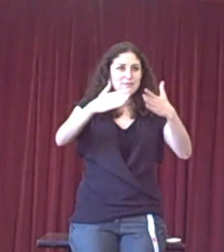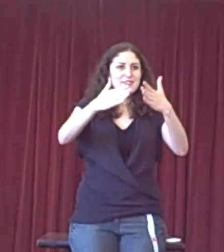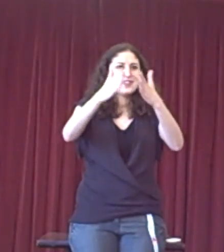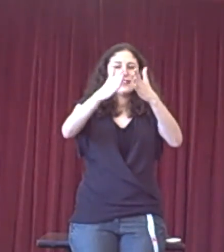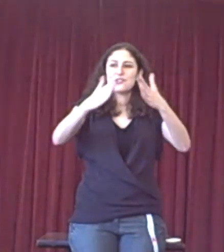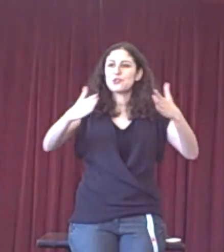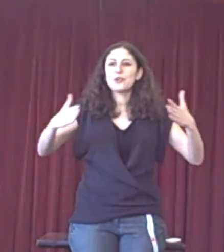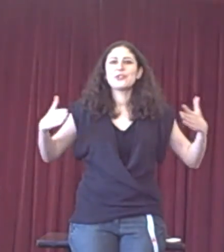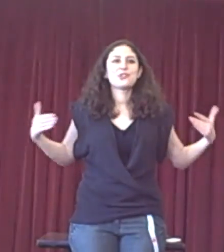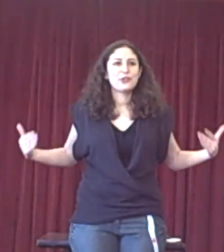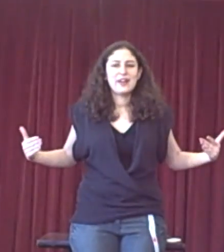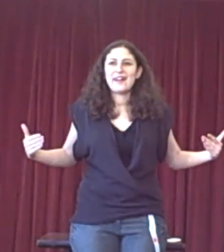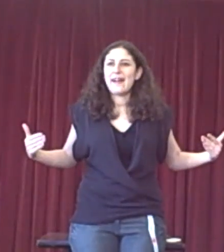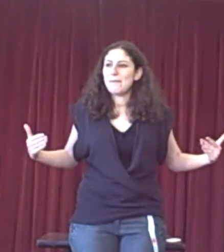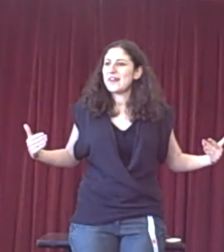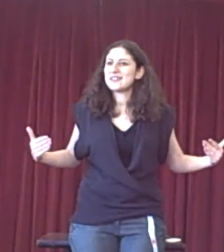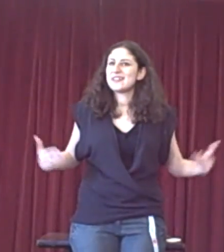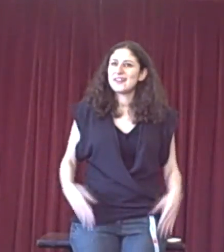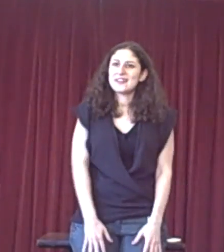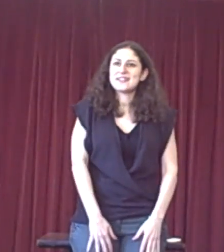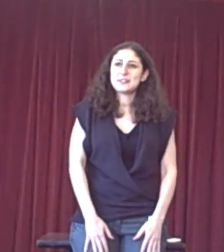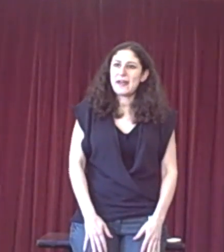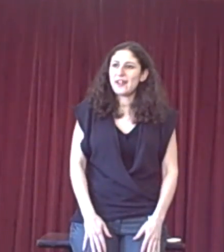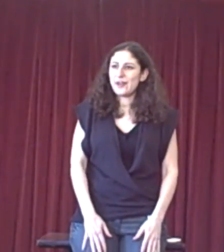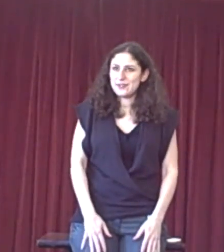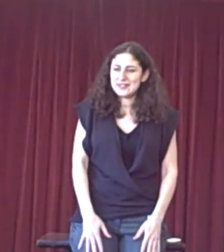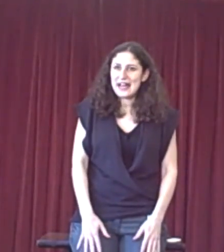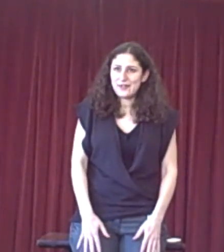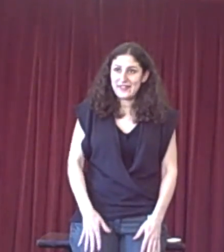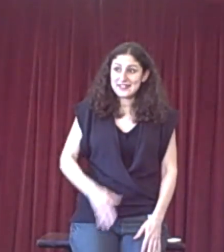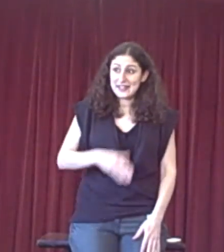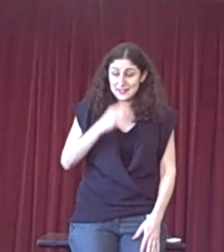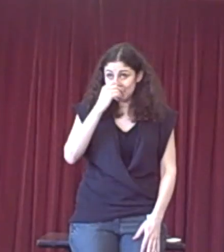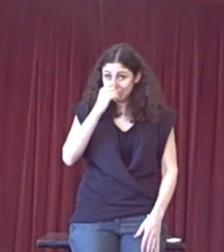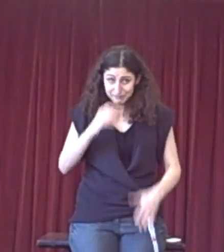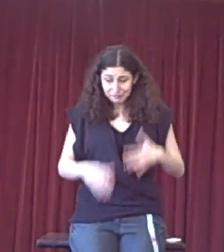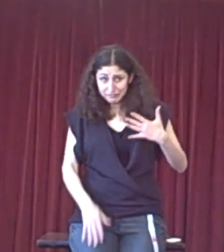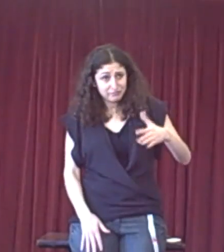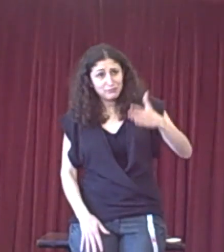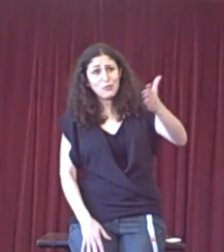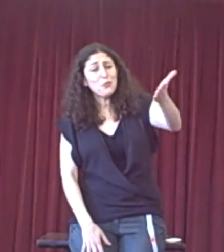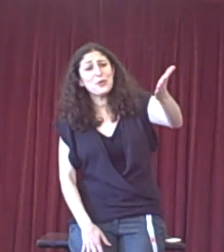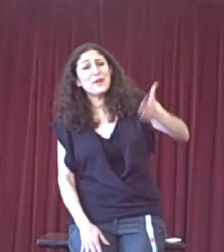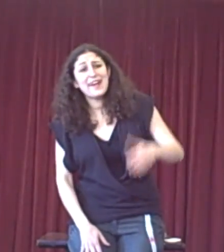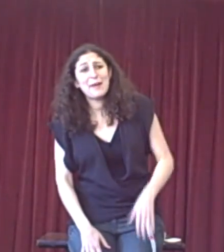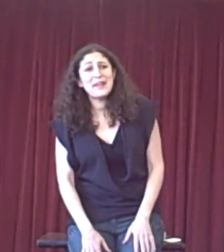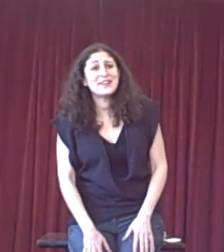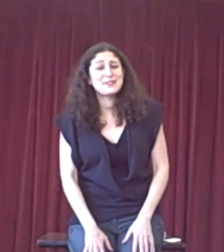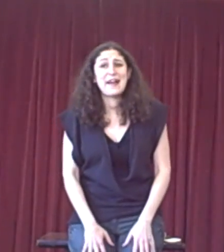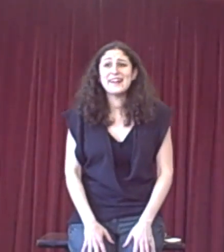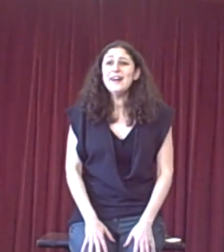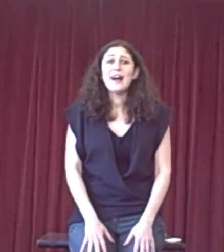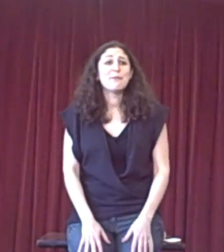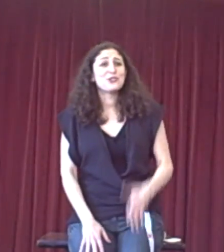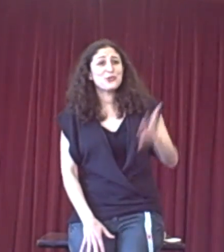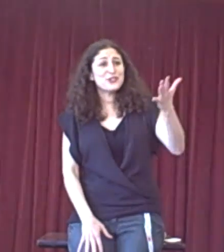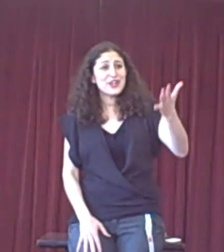stronger and stronger as the debate goes down in that sense. We were in a debate out on Georgia,